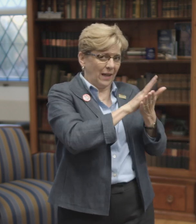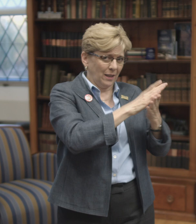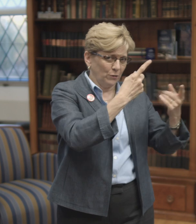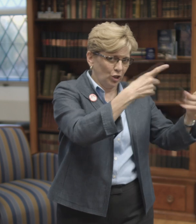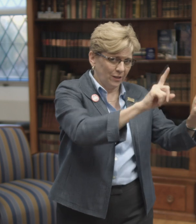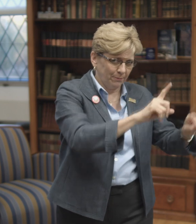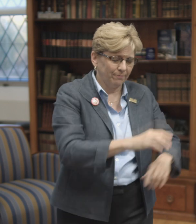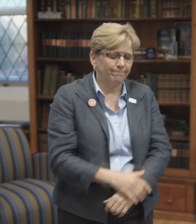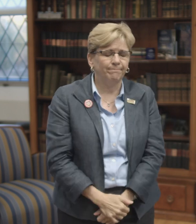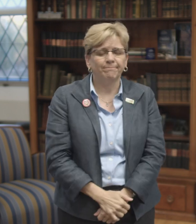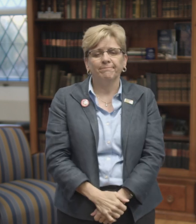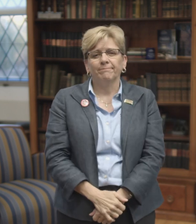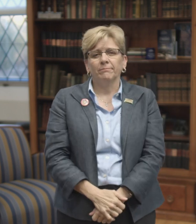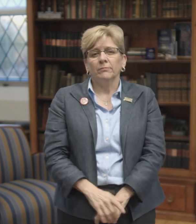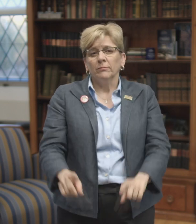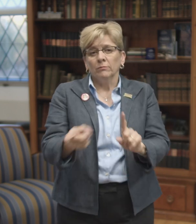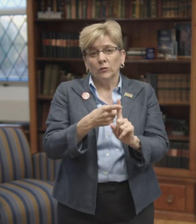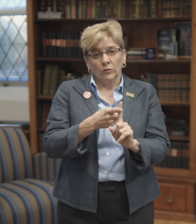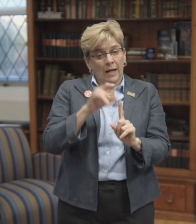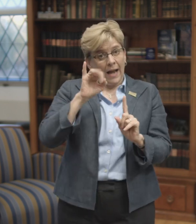development, as well as academic achievement for deaf children.